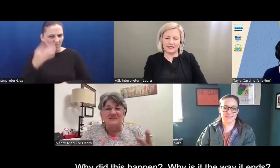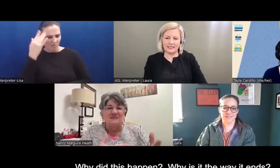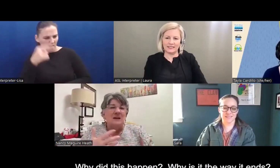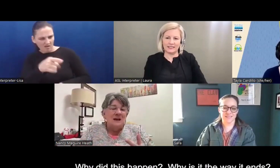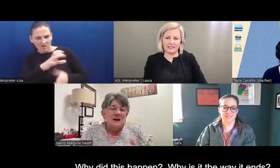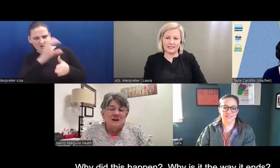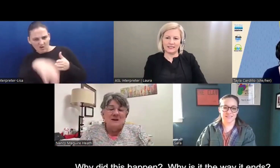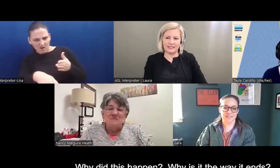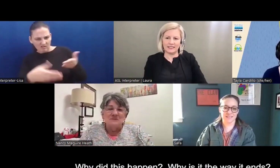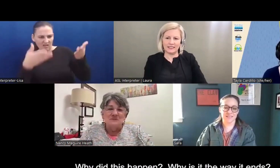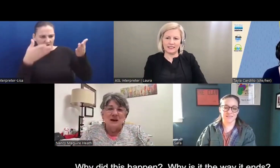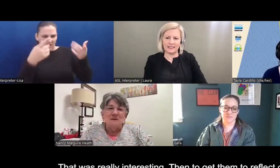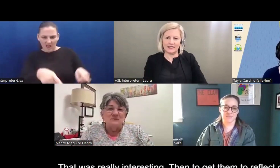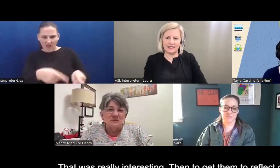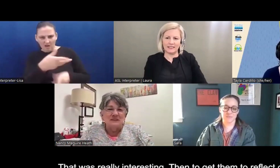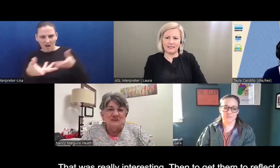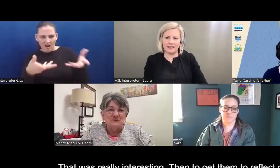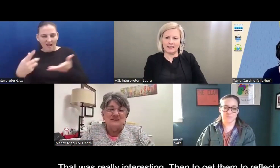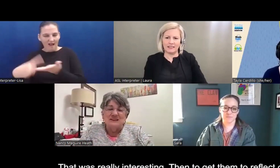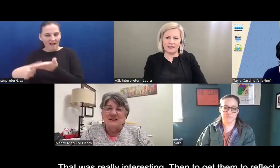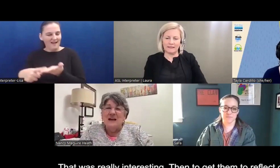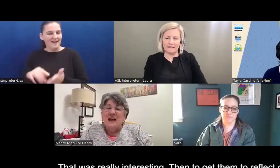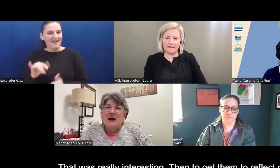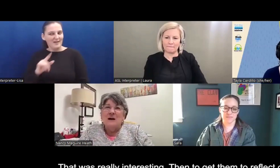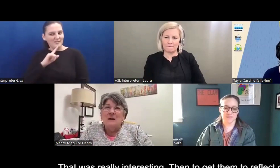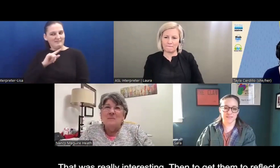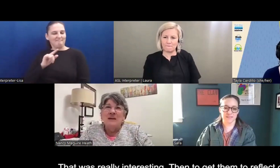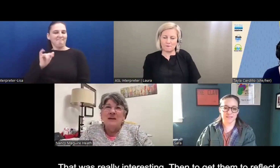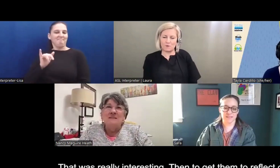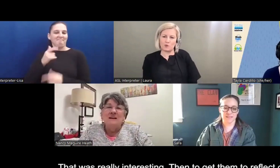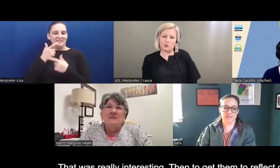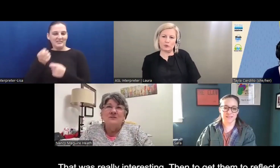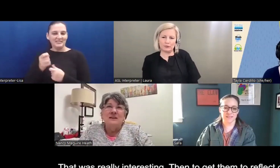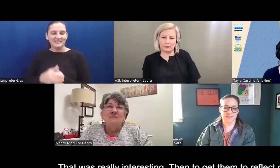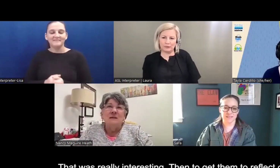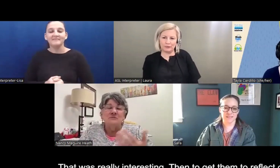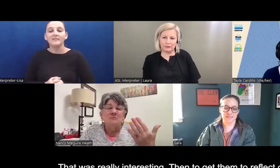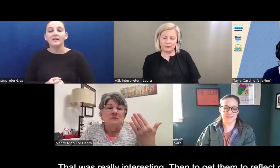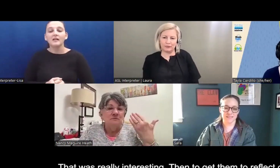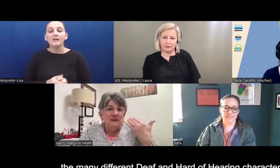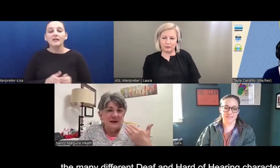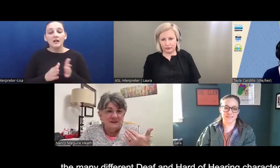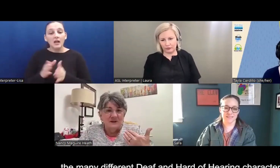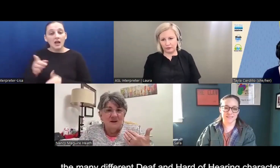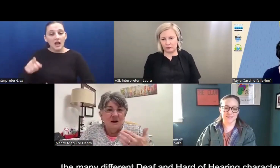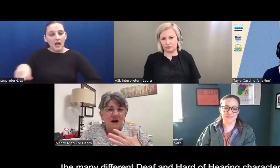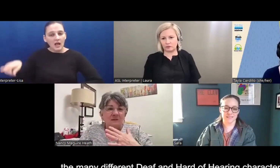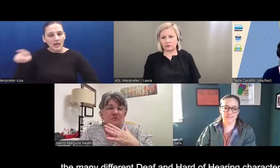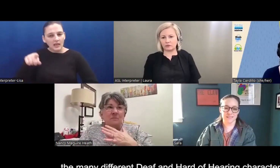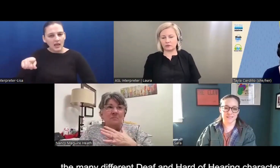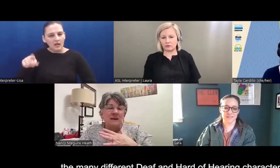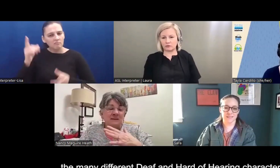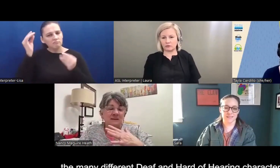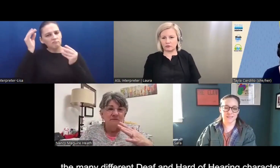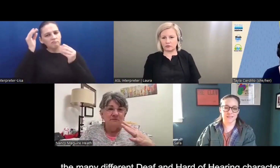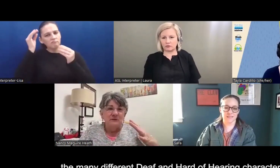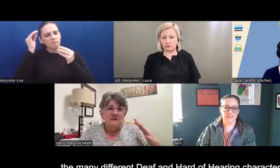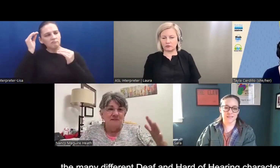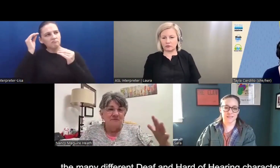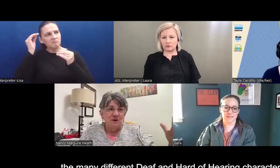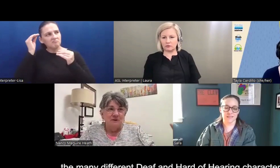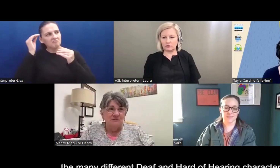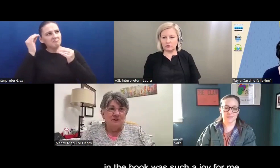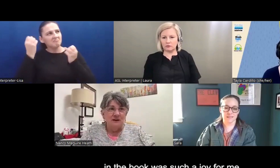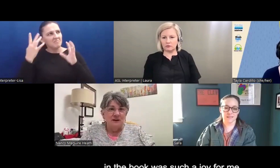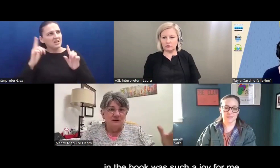ends? And, um, so that was really interesting. Um, and then to get them to reflect on the many different